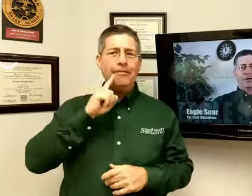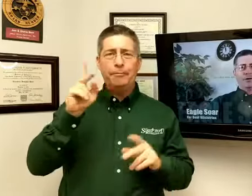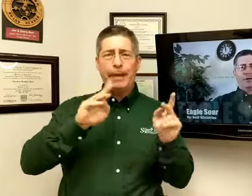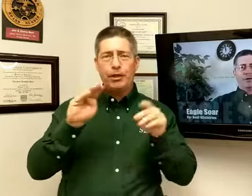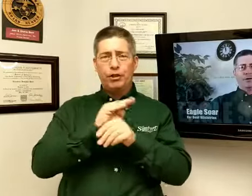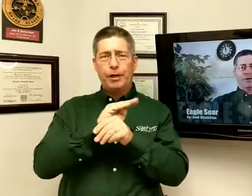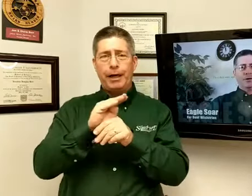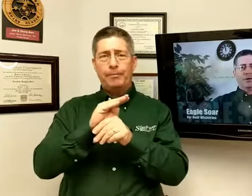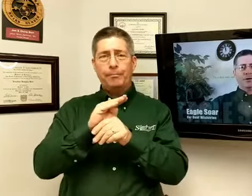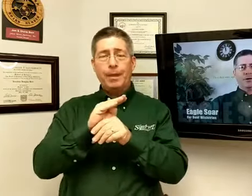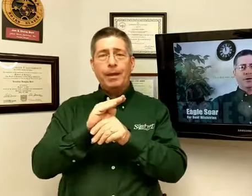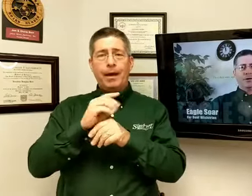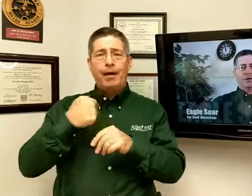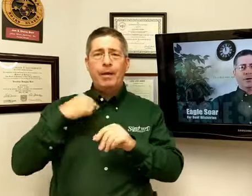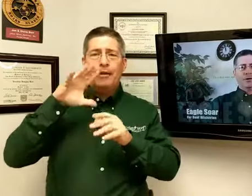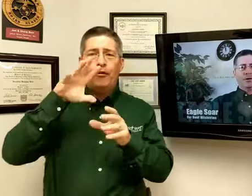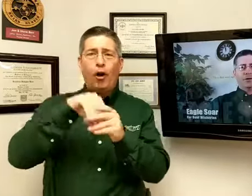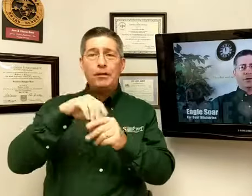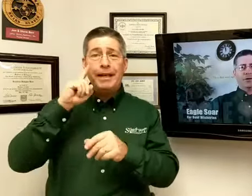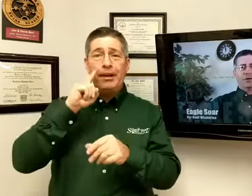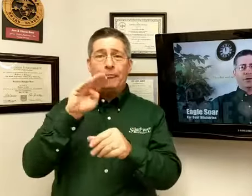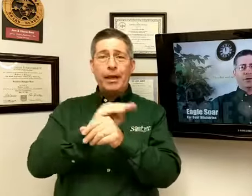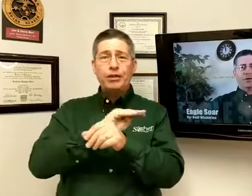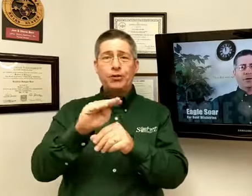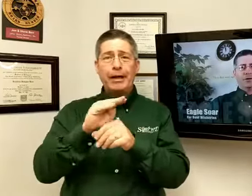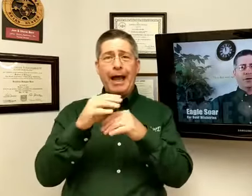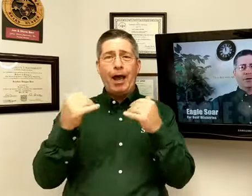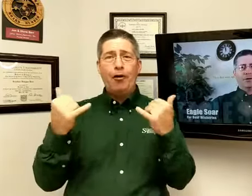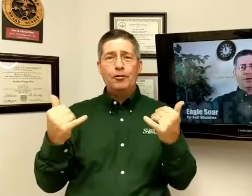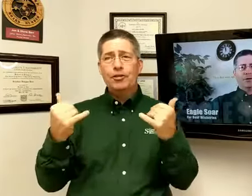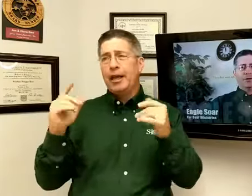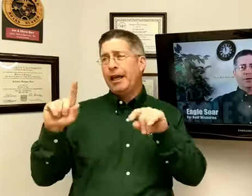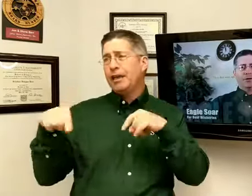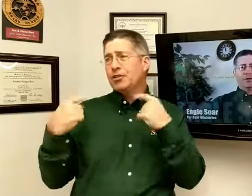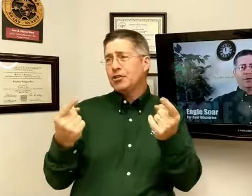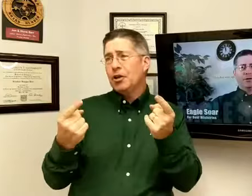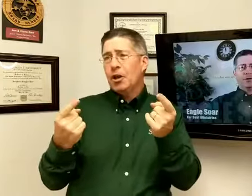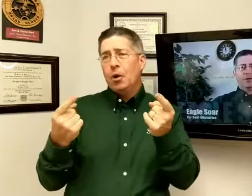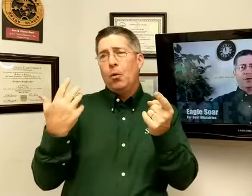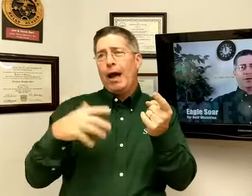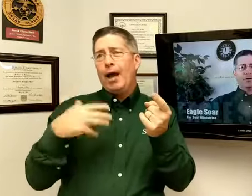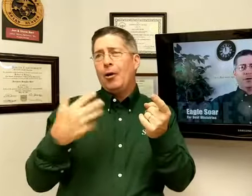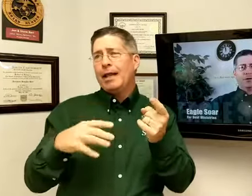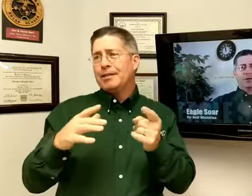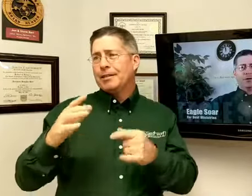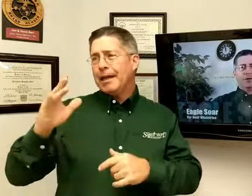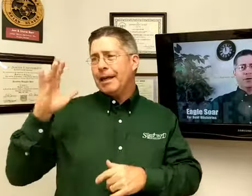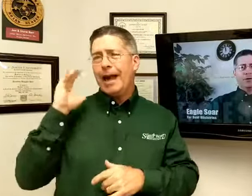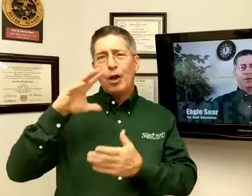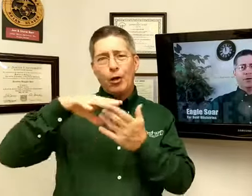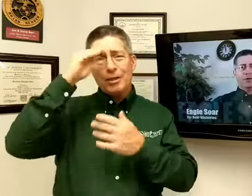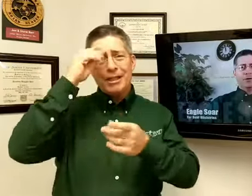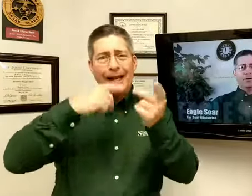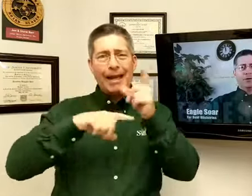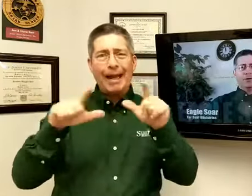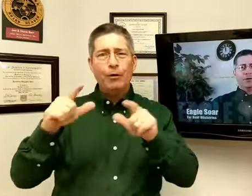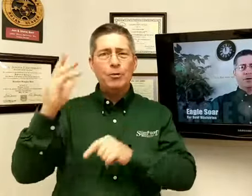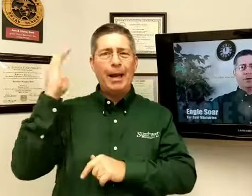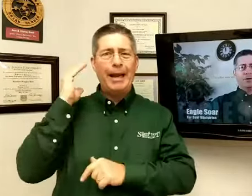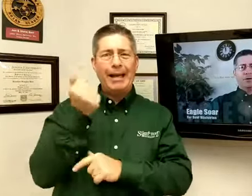ministry. I've been involved in deaf ministry now since, wow, let's see, I learned sign language back in